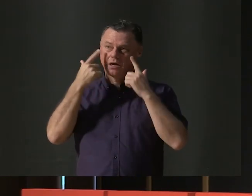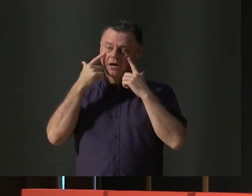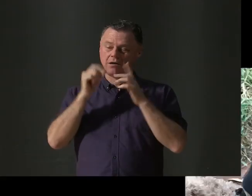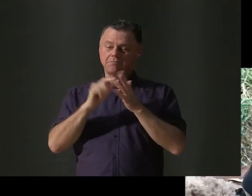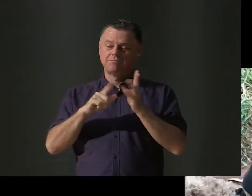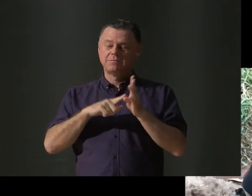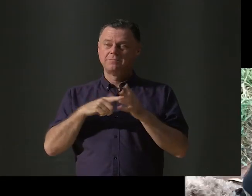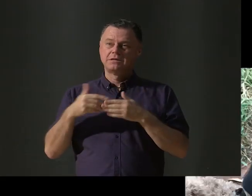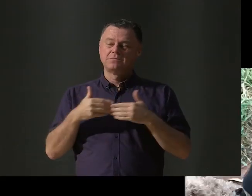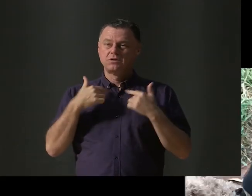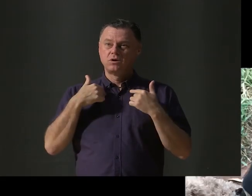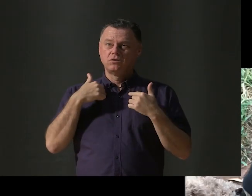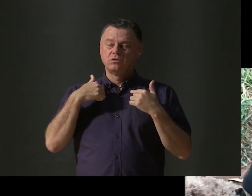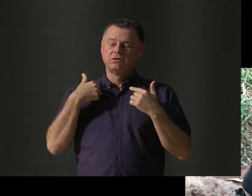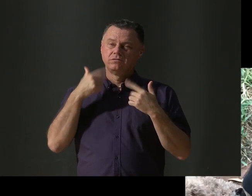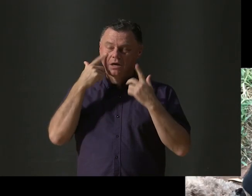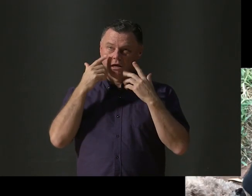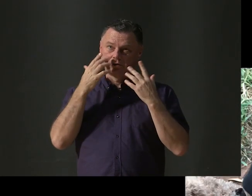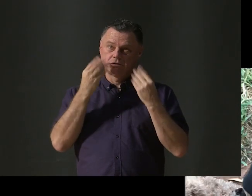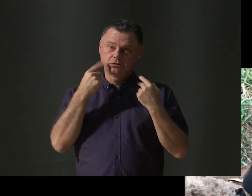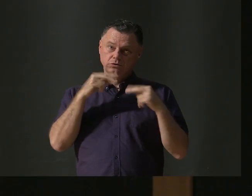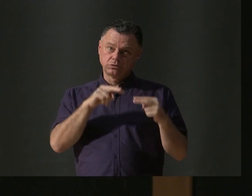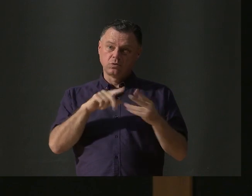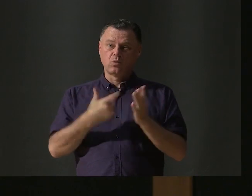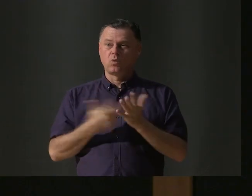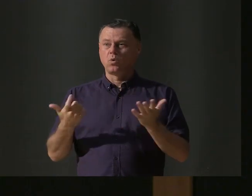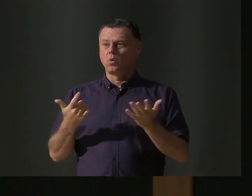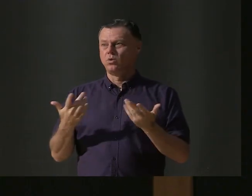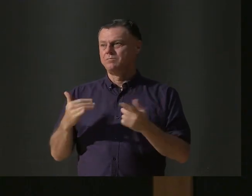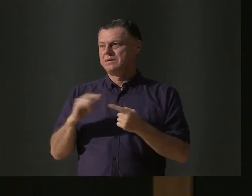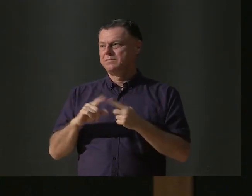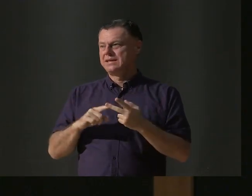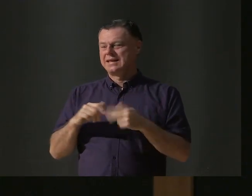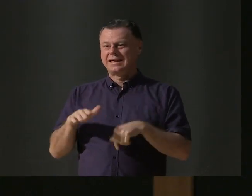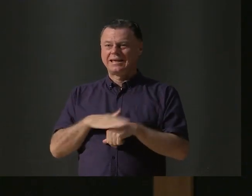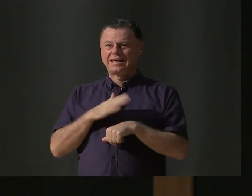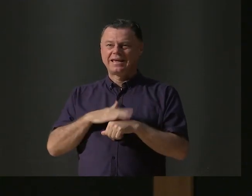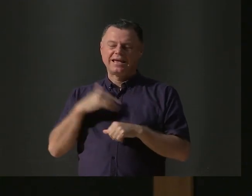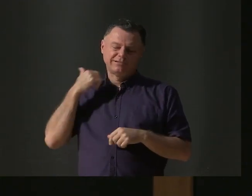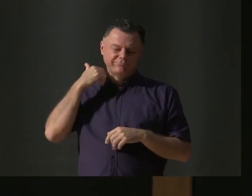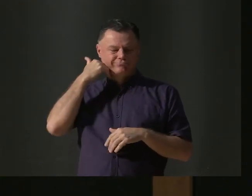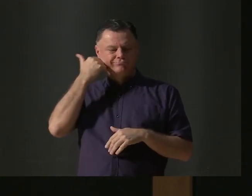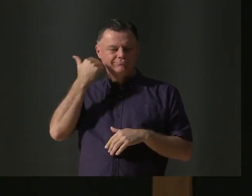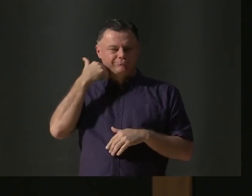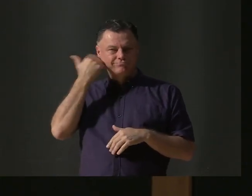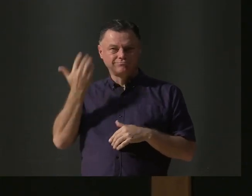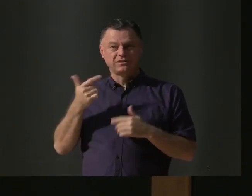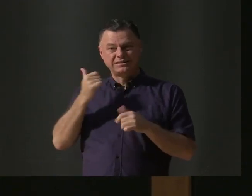smoochy cat headbutt. Grandmas seem to get this urge when they see chubby baby cheeks and they have to